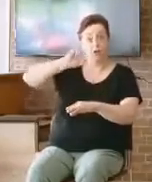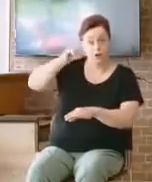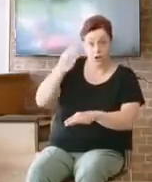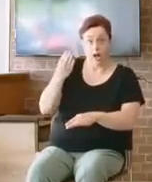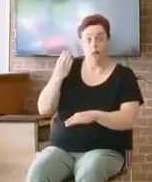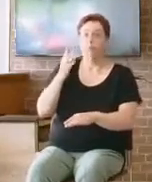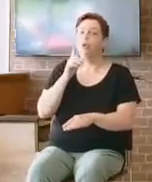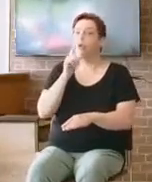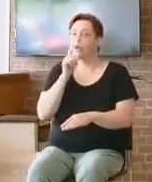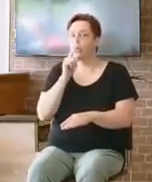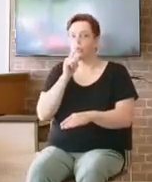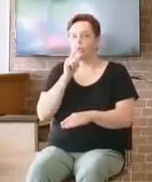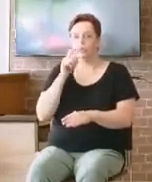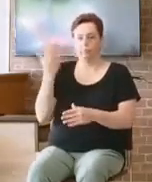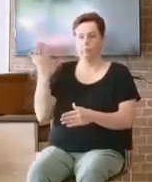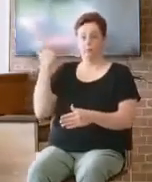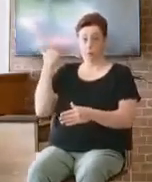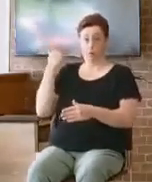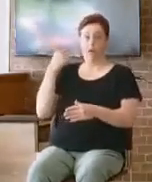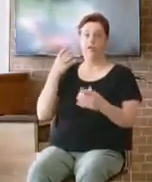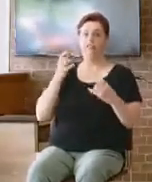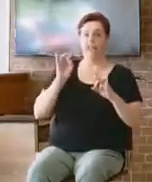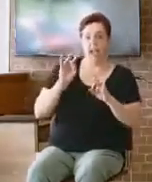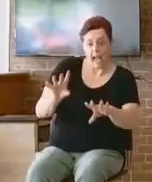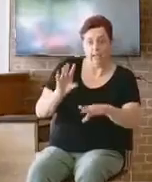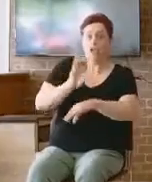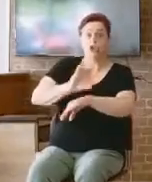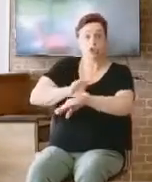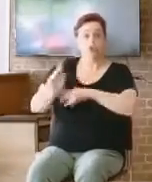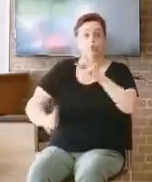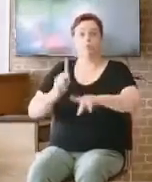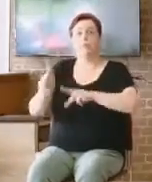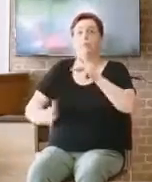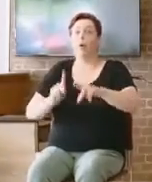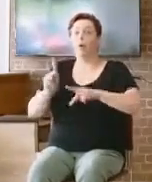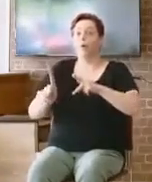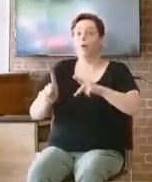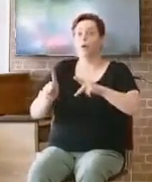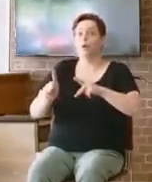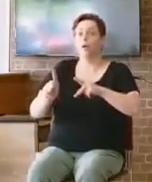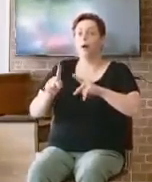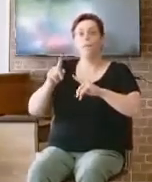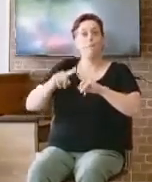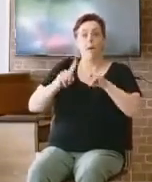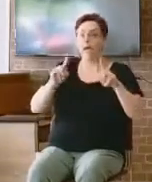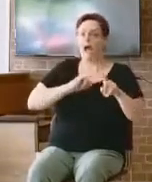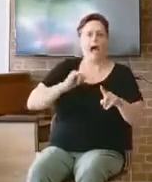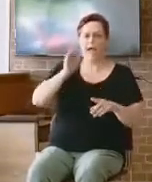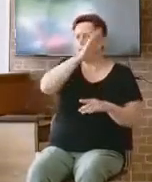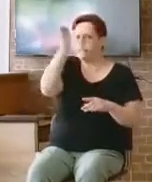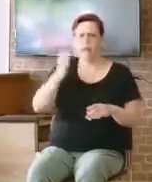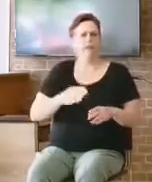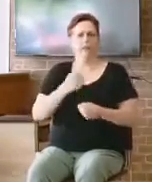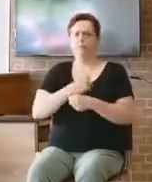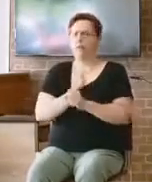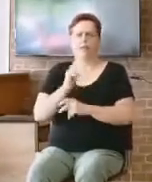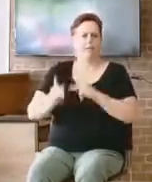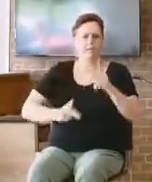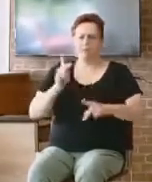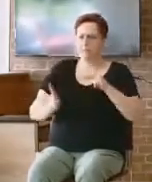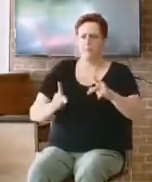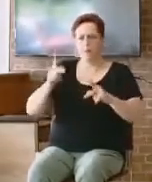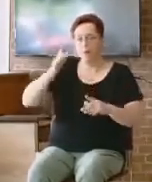whatever they're going through. There are some people that like, what time does your service start on Sundays? And it just blows me away. I'm like,